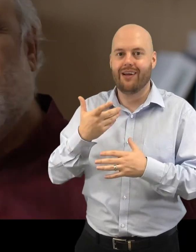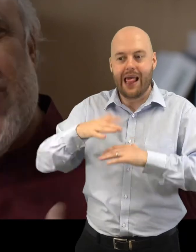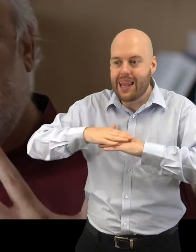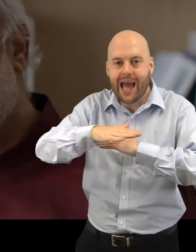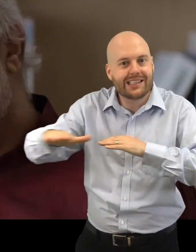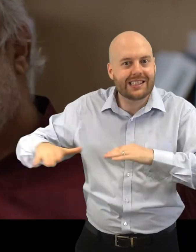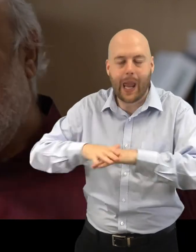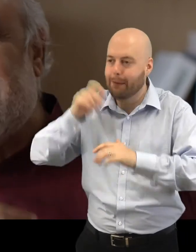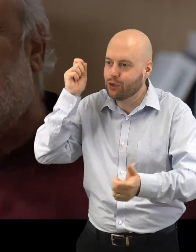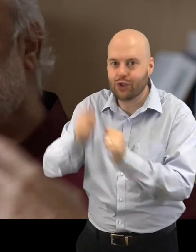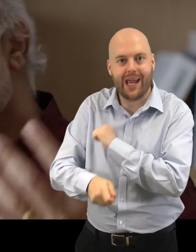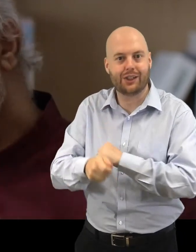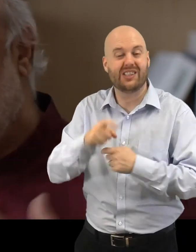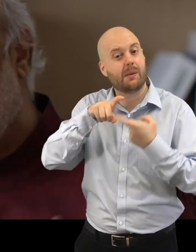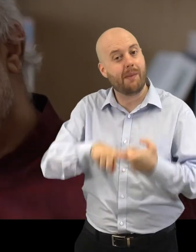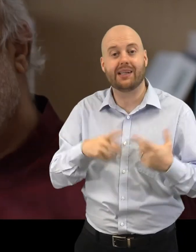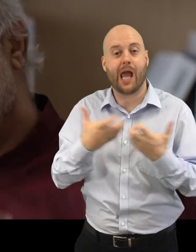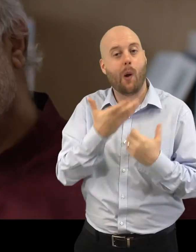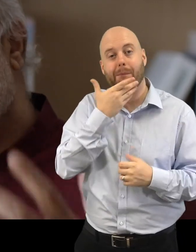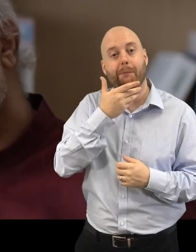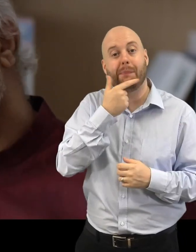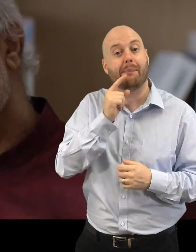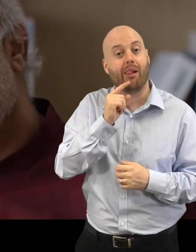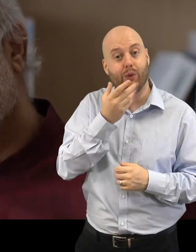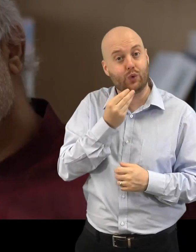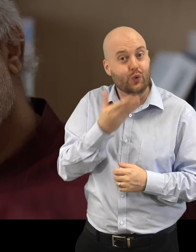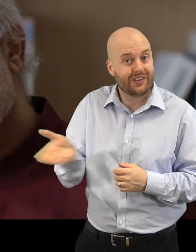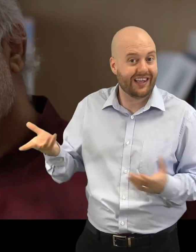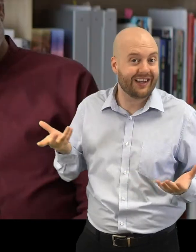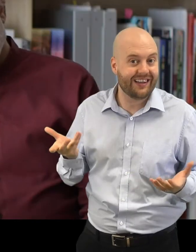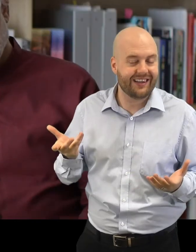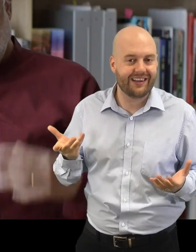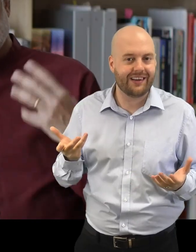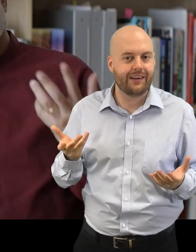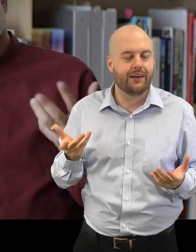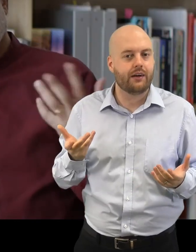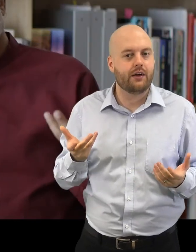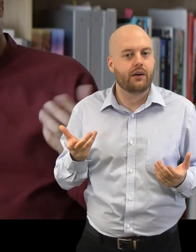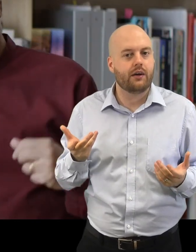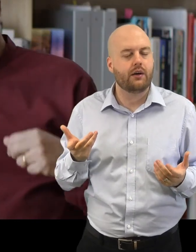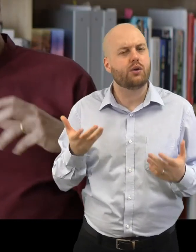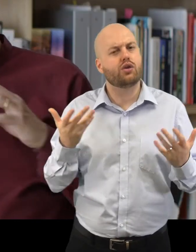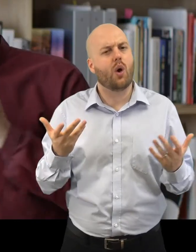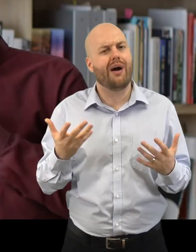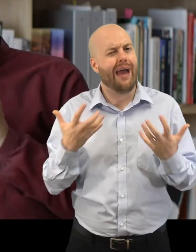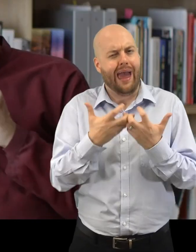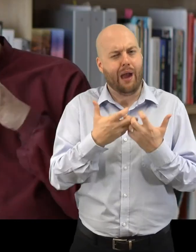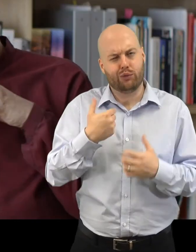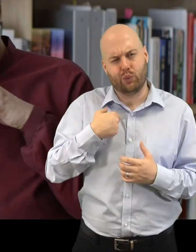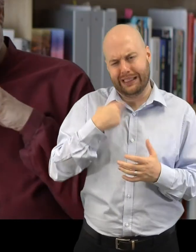change, by landscapes reorganizing themselves. You know, how do you then kind of discern what might be